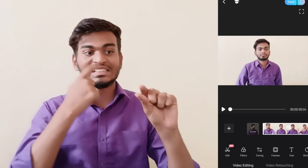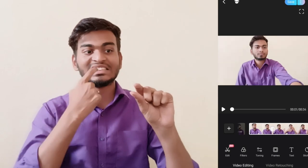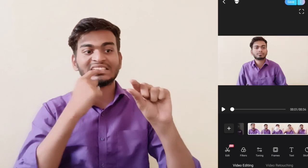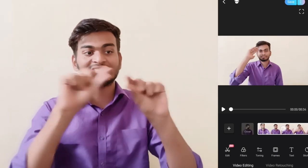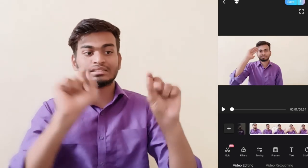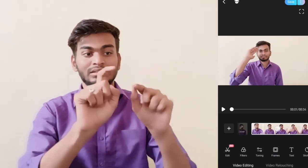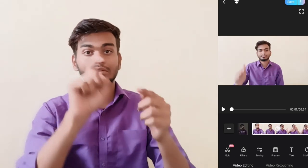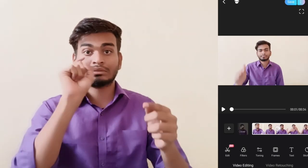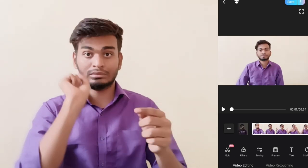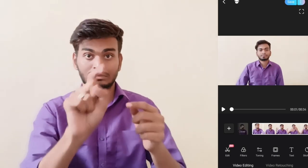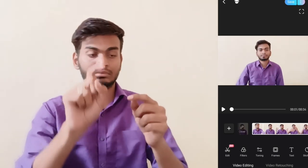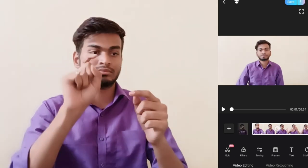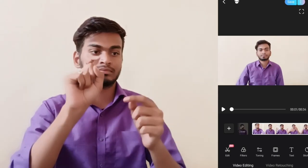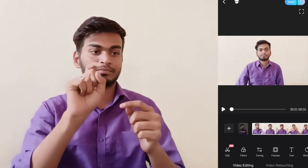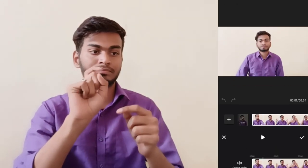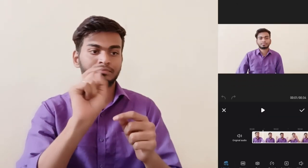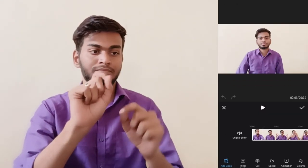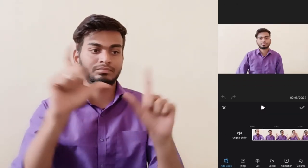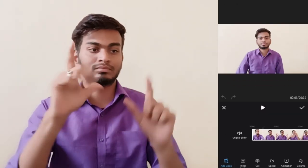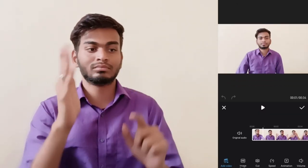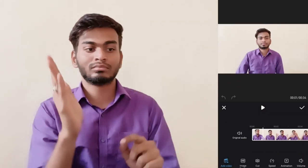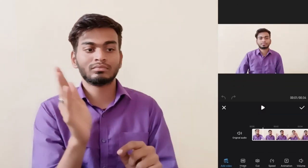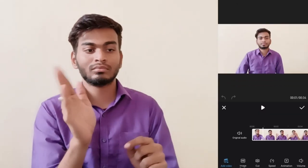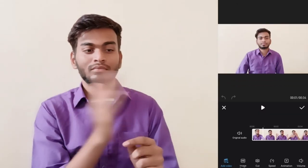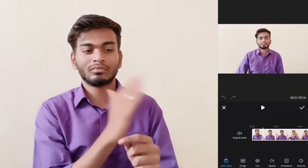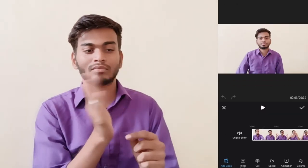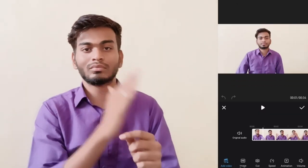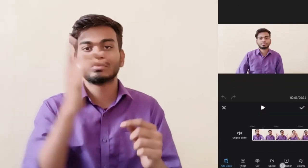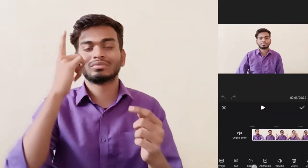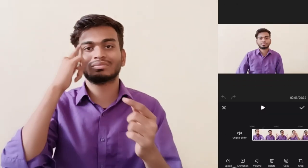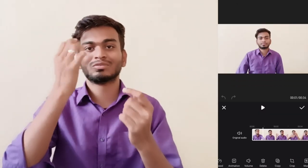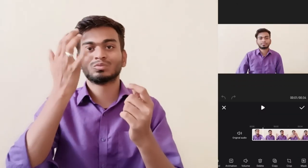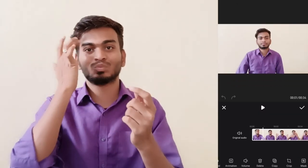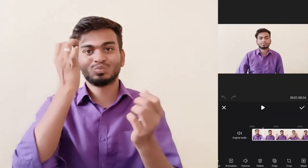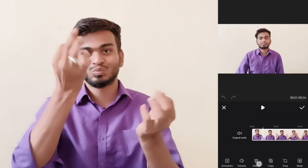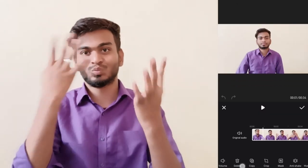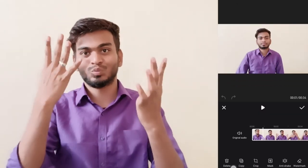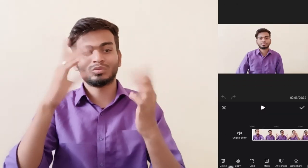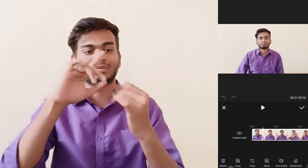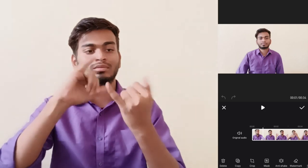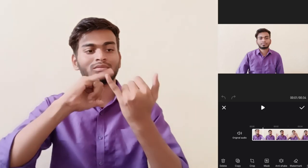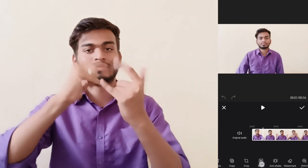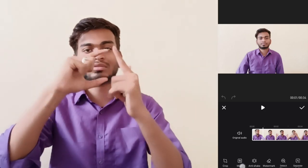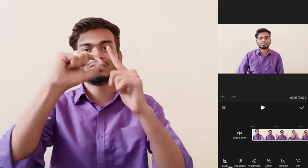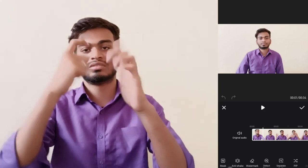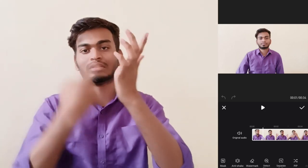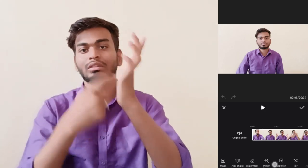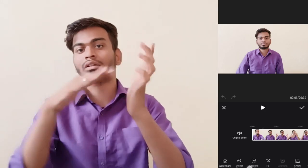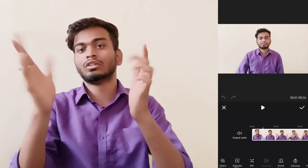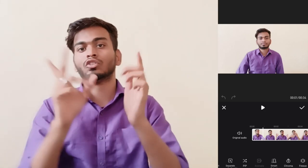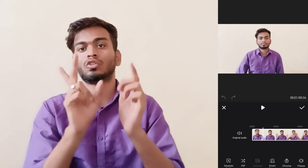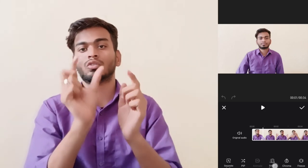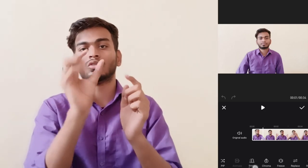video stuff white enter in editing and enter